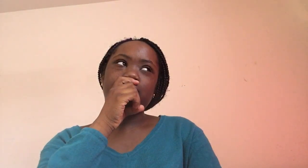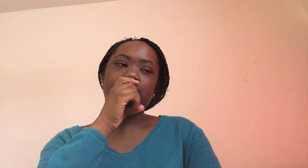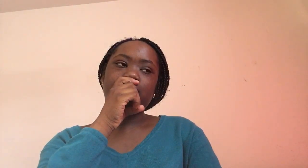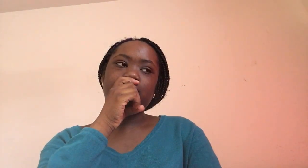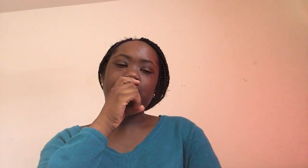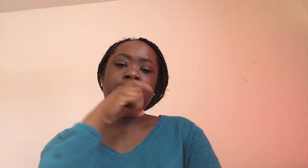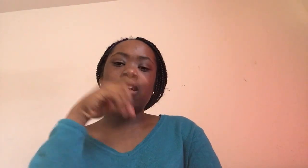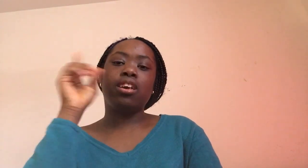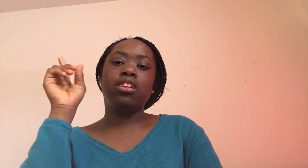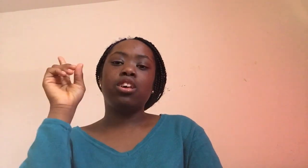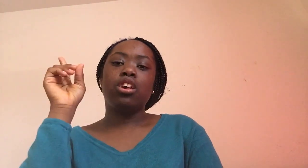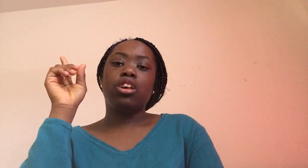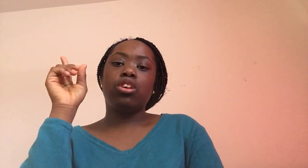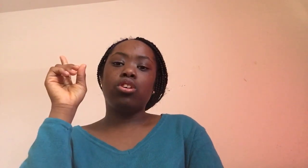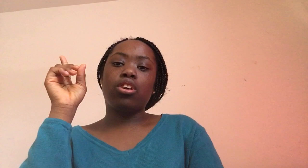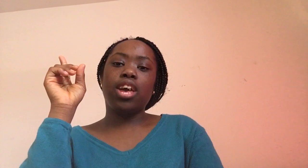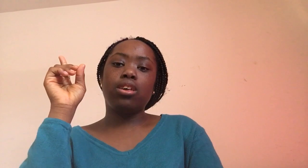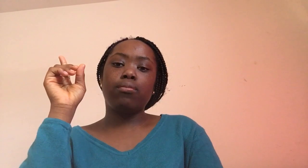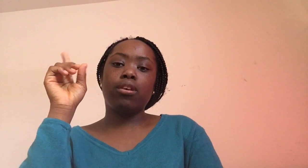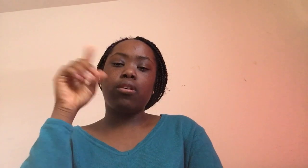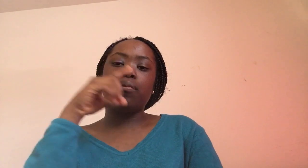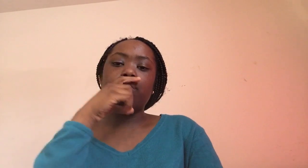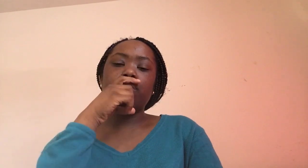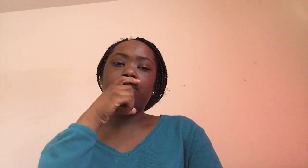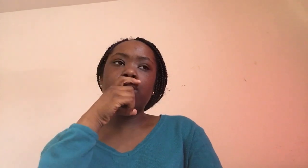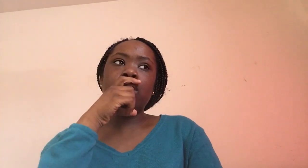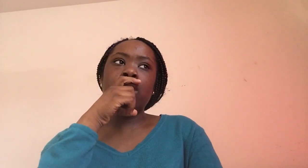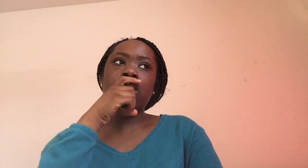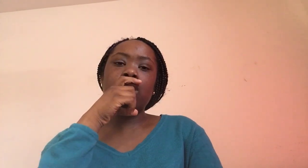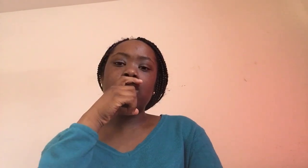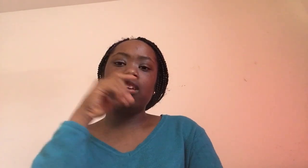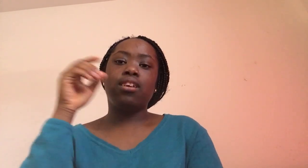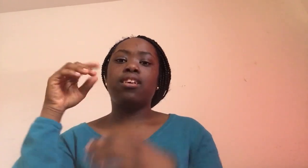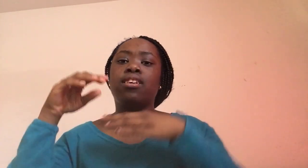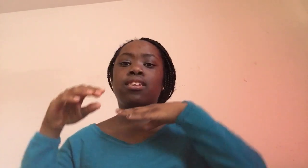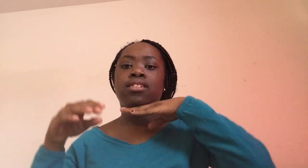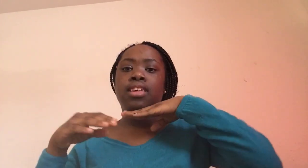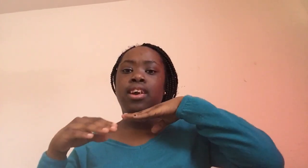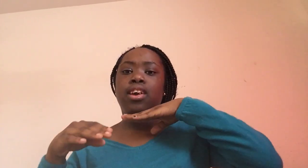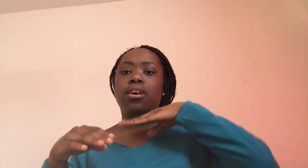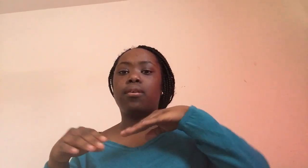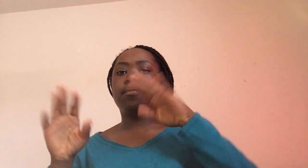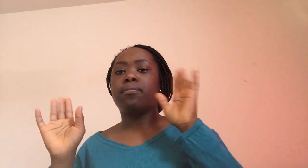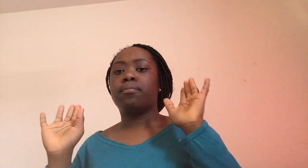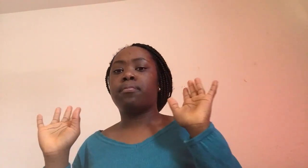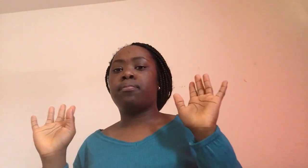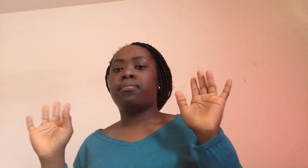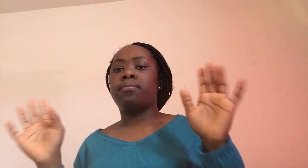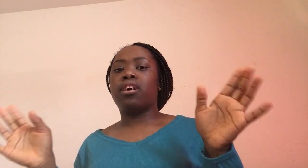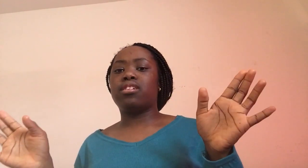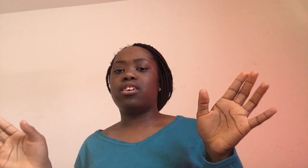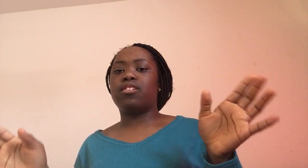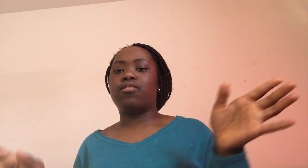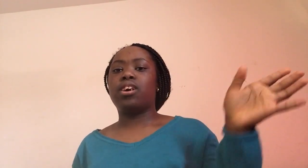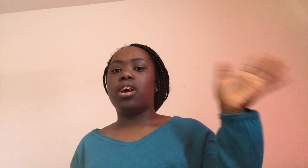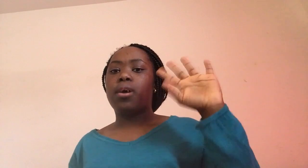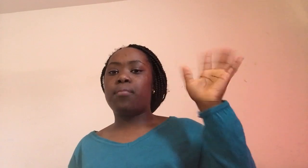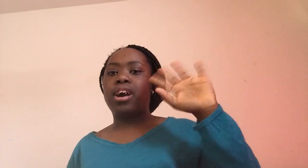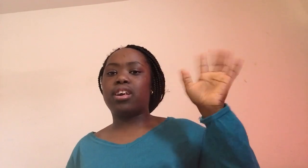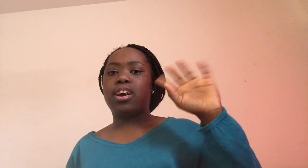And hit the in the tissue ball. And stay positive. Bye guys.